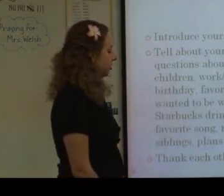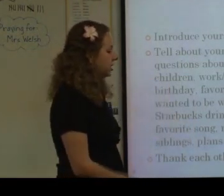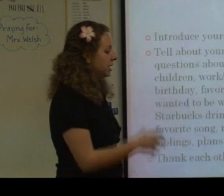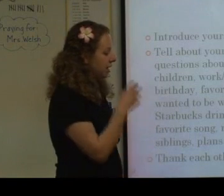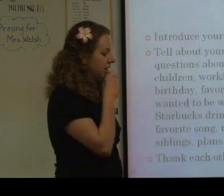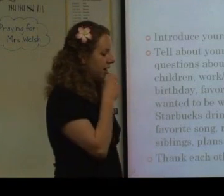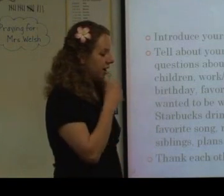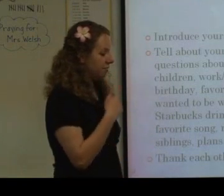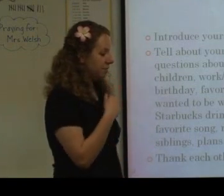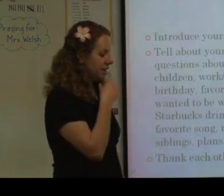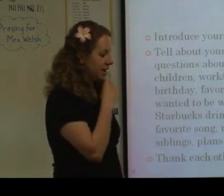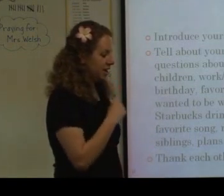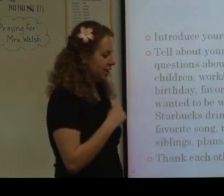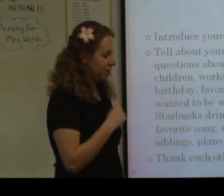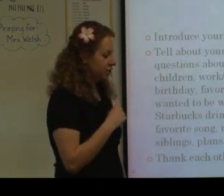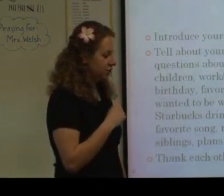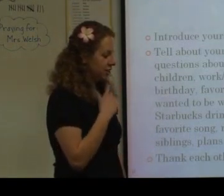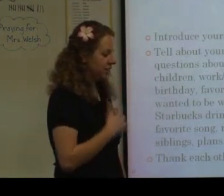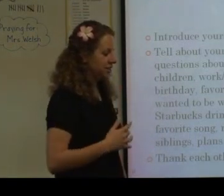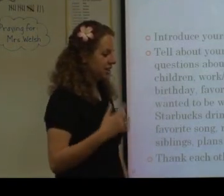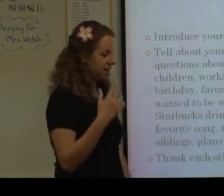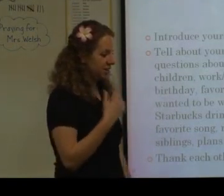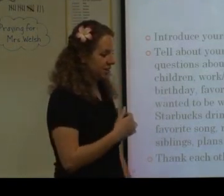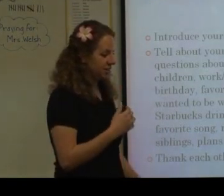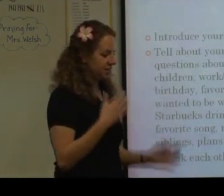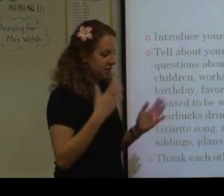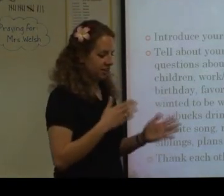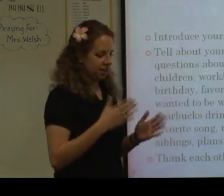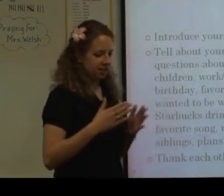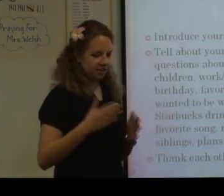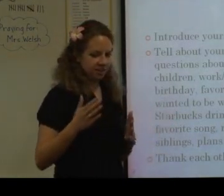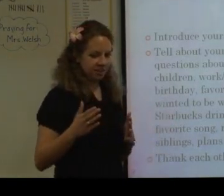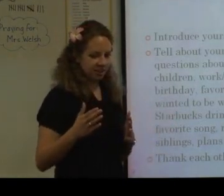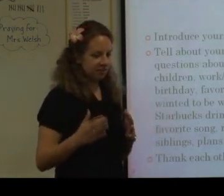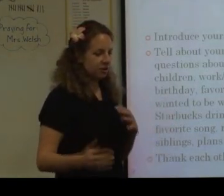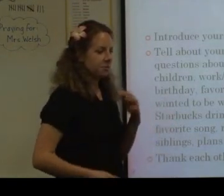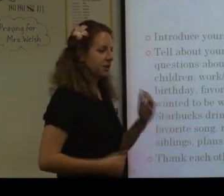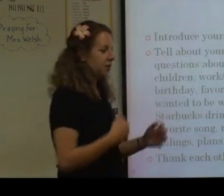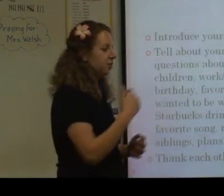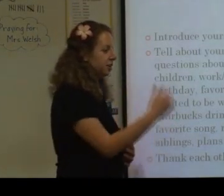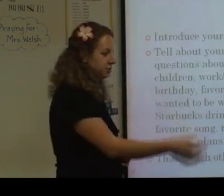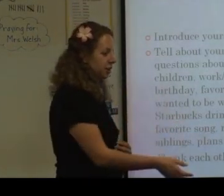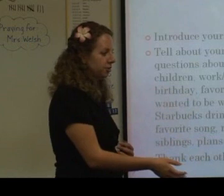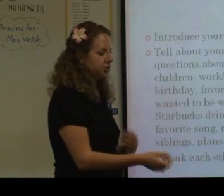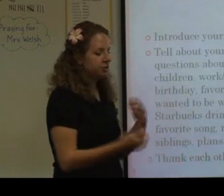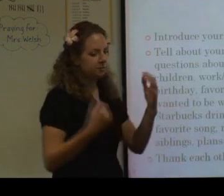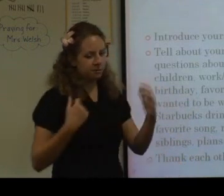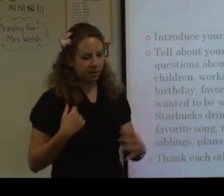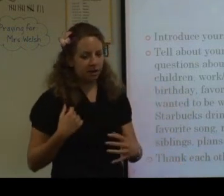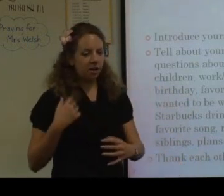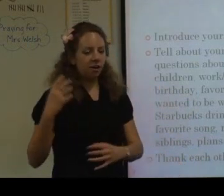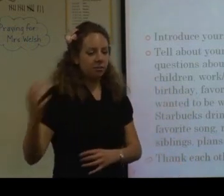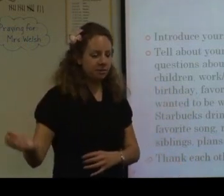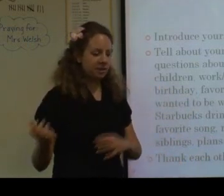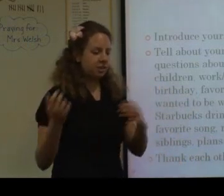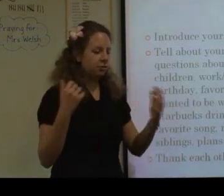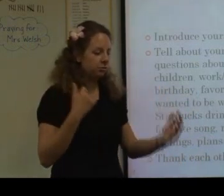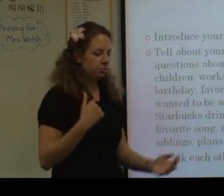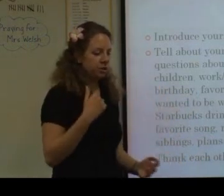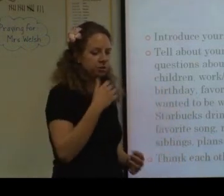go, me age, this, and this, and like, listing it off. You're going to be like, okay, so how old are you, blah, blah, blah. Oh, I'm this age. Well, what do